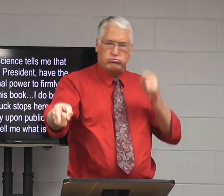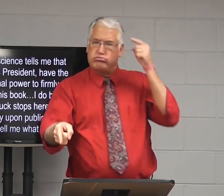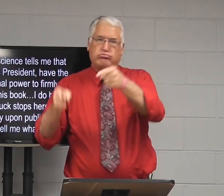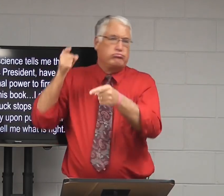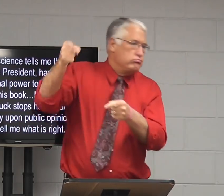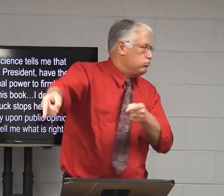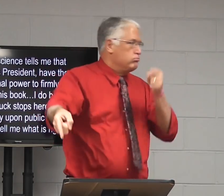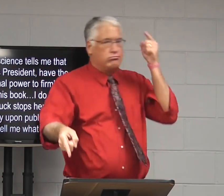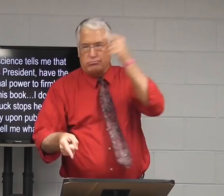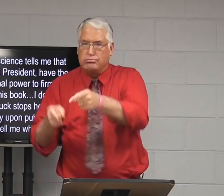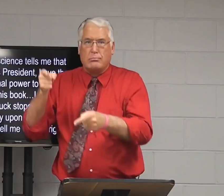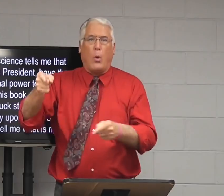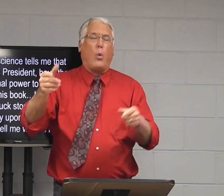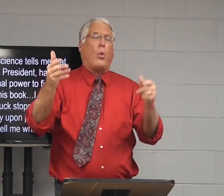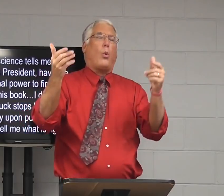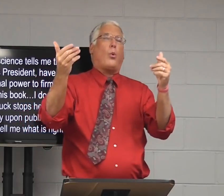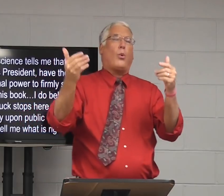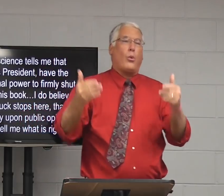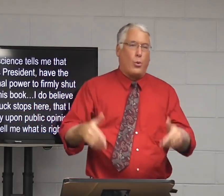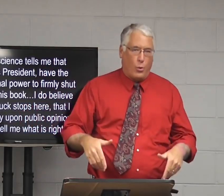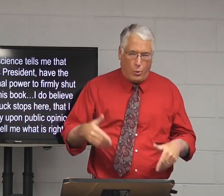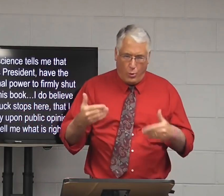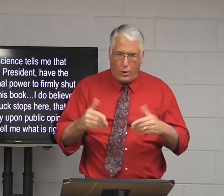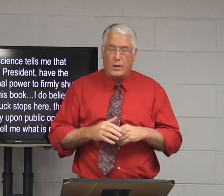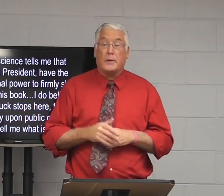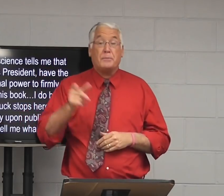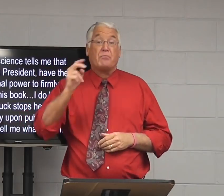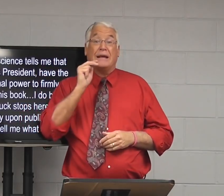was and how he should have been punished. It was tremendous.